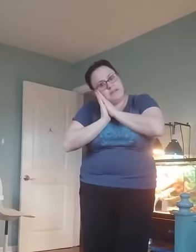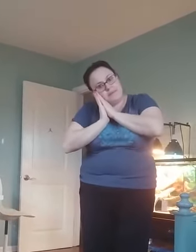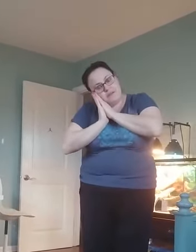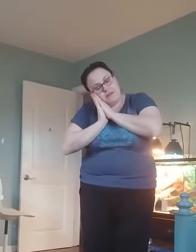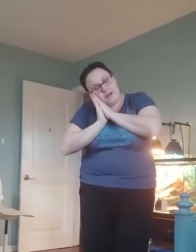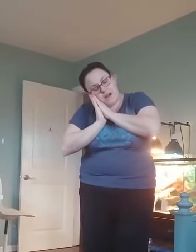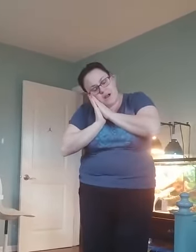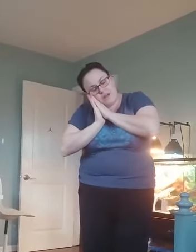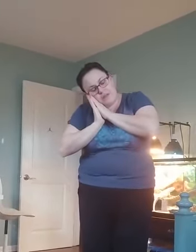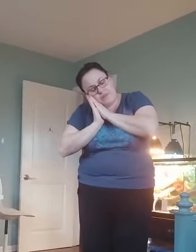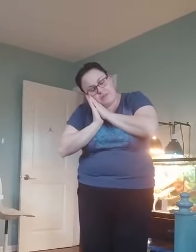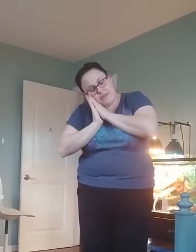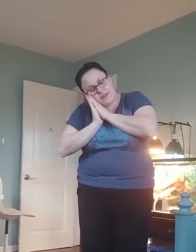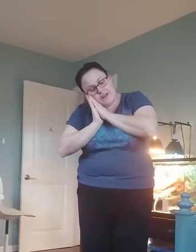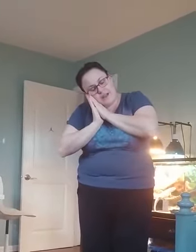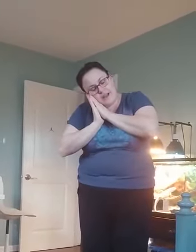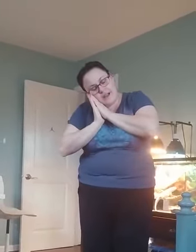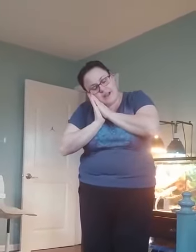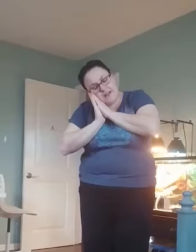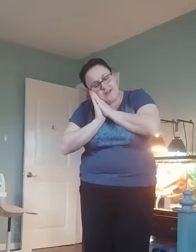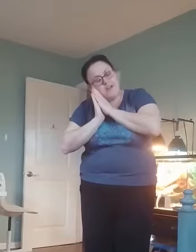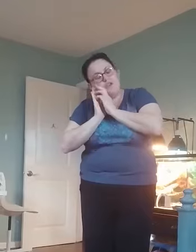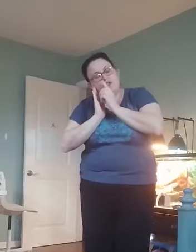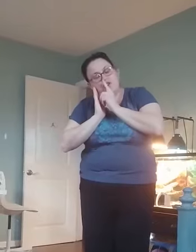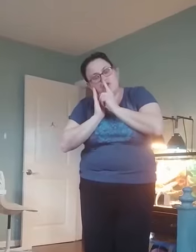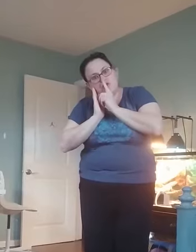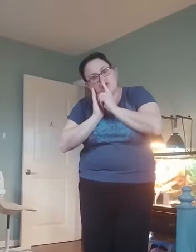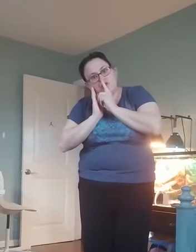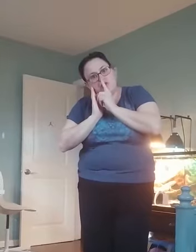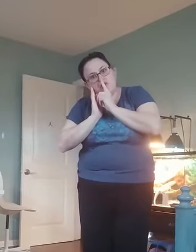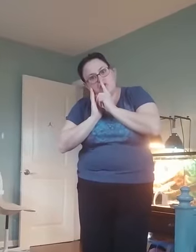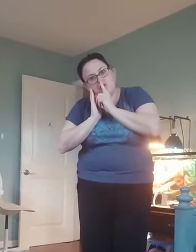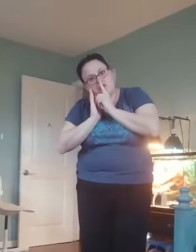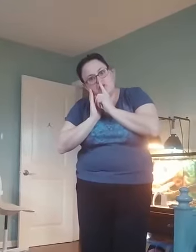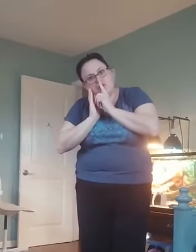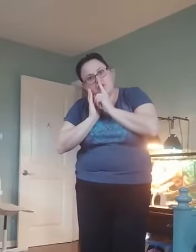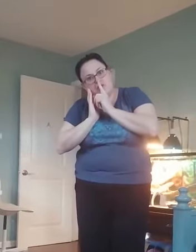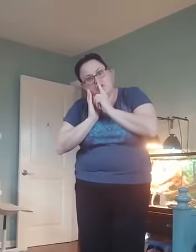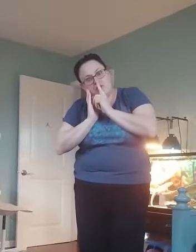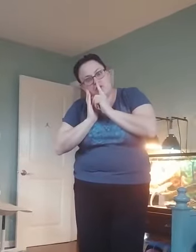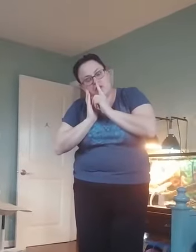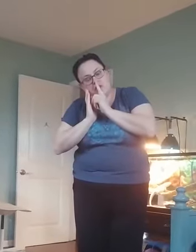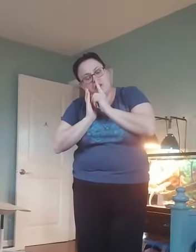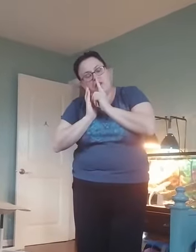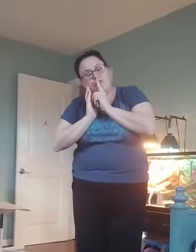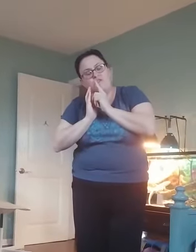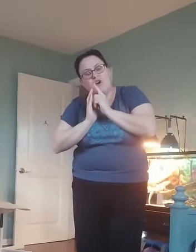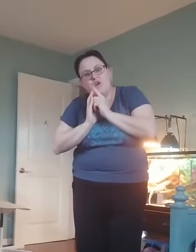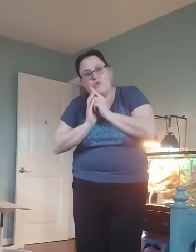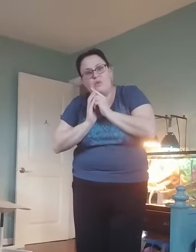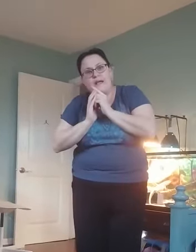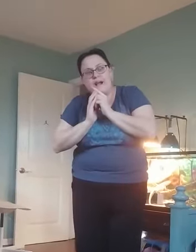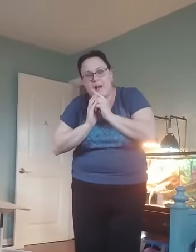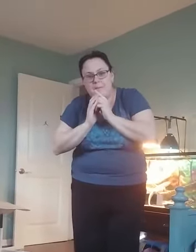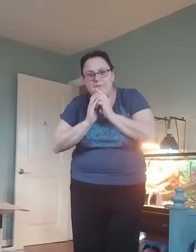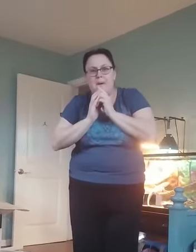all through the night. Shh, shh, shh, shh. Don't wake up the